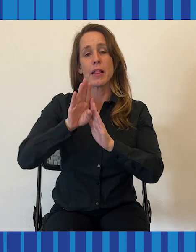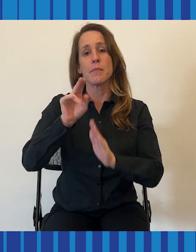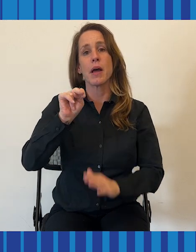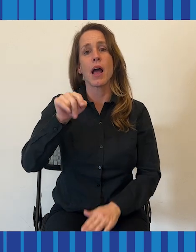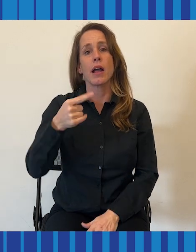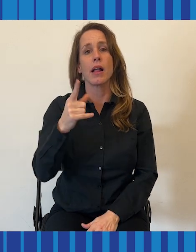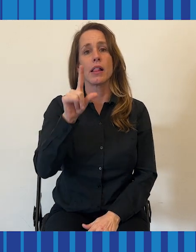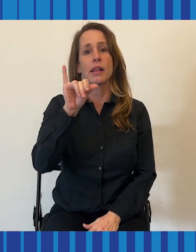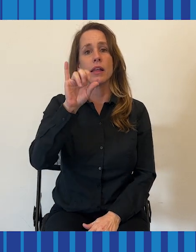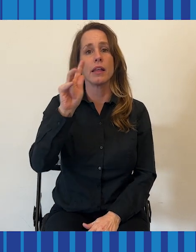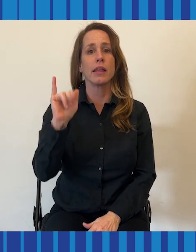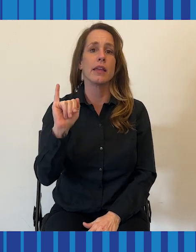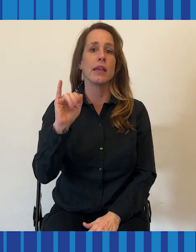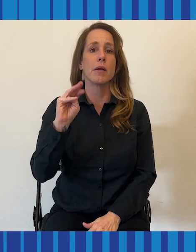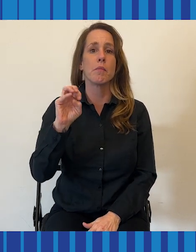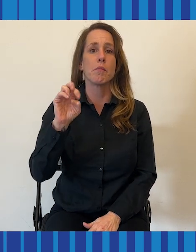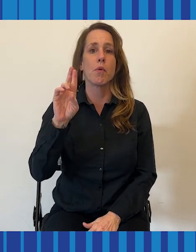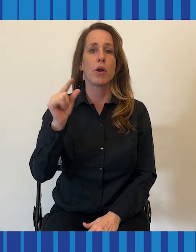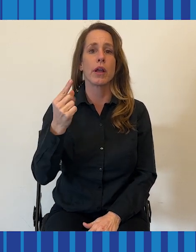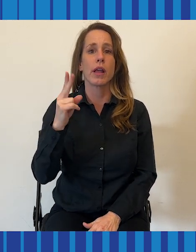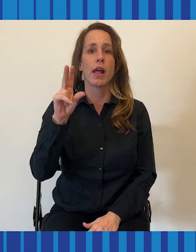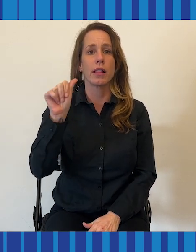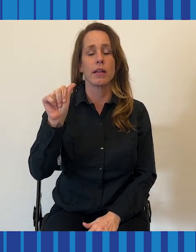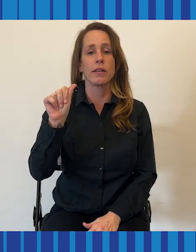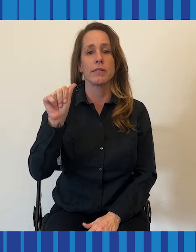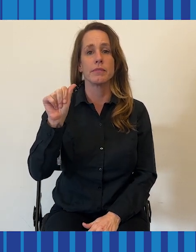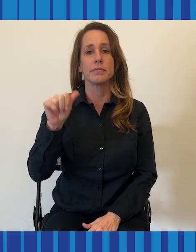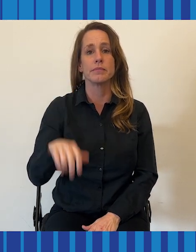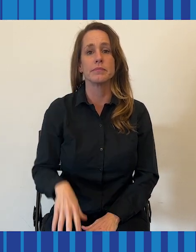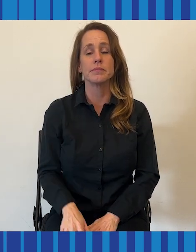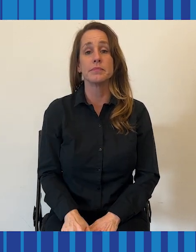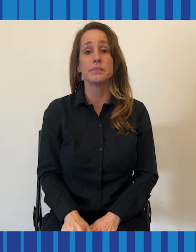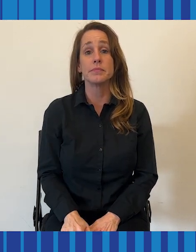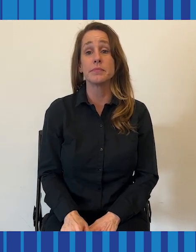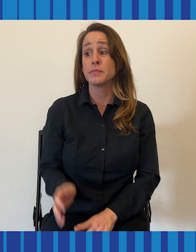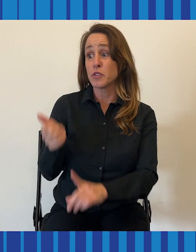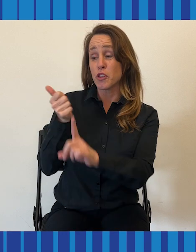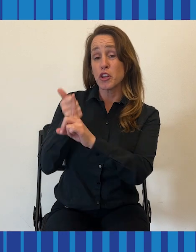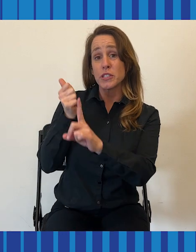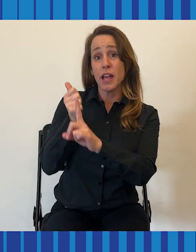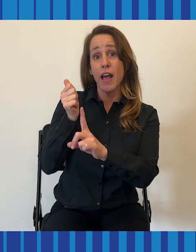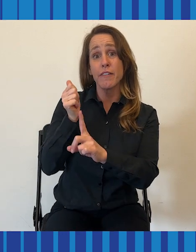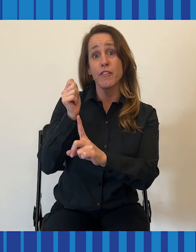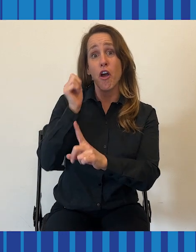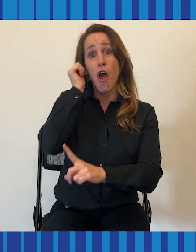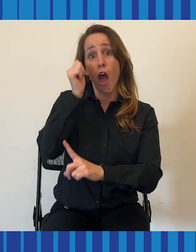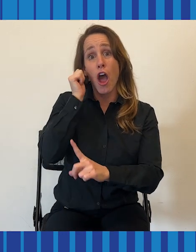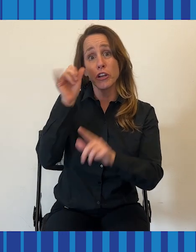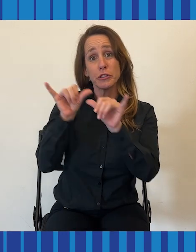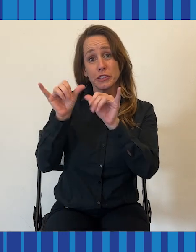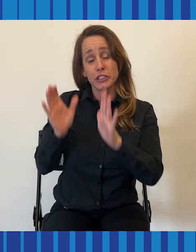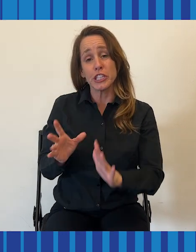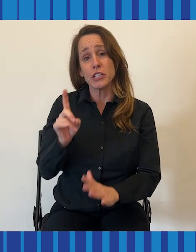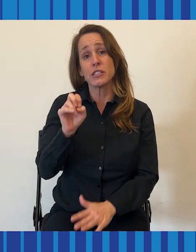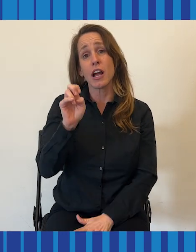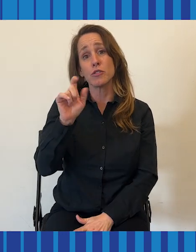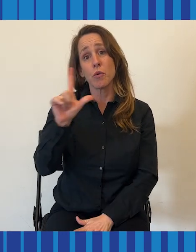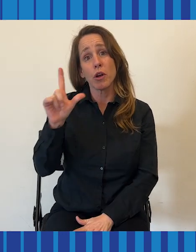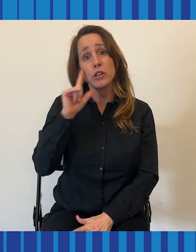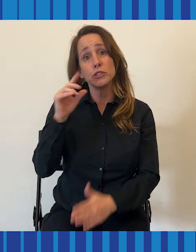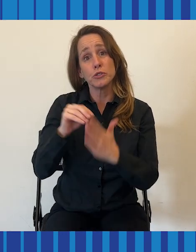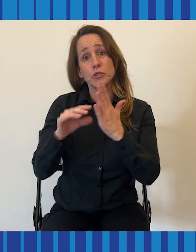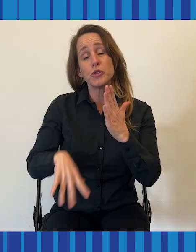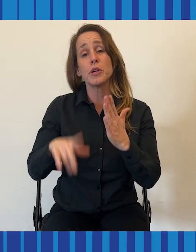Morgella, an audio engineer and doctoral student at Queen Mary